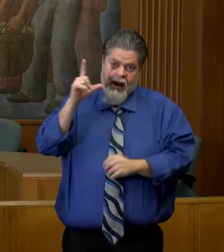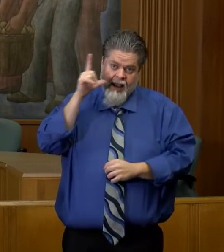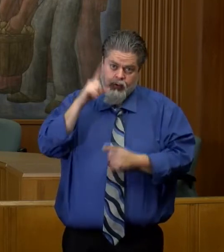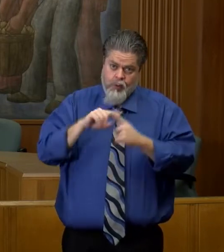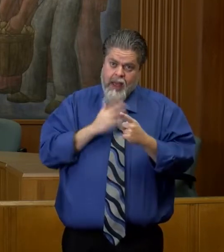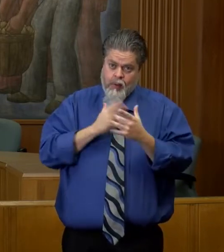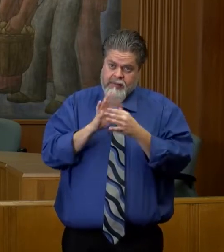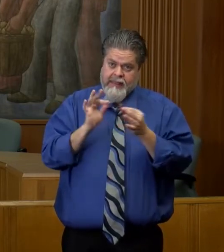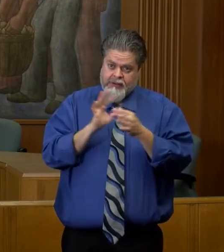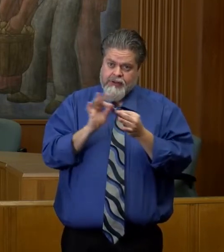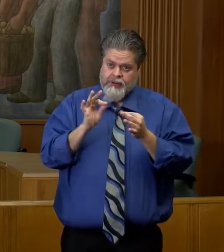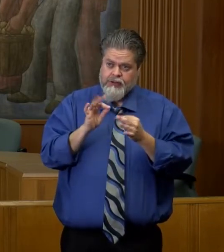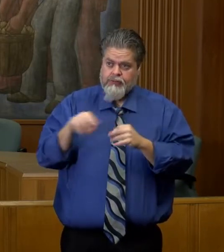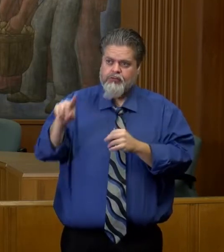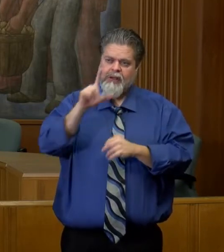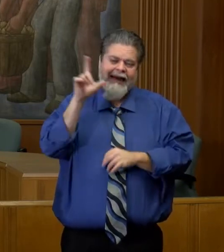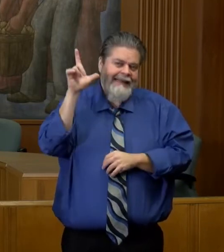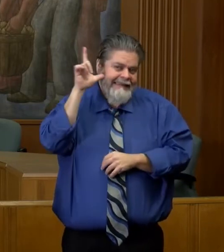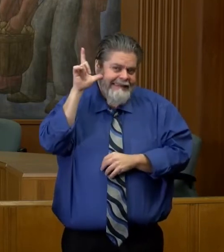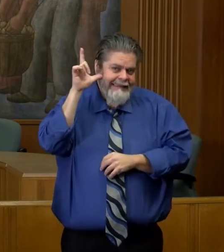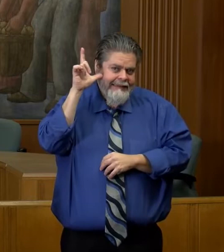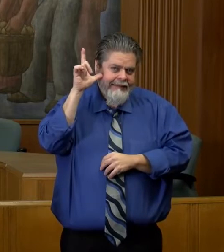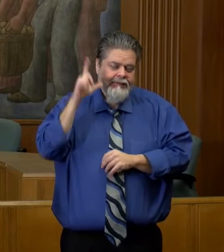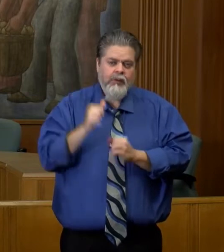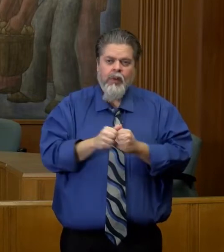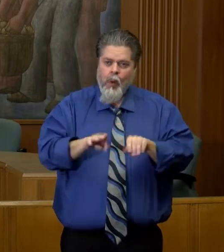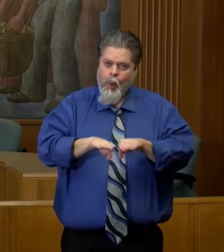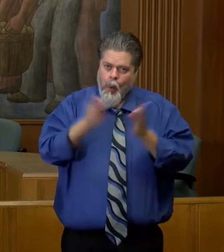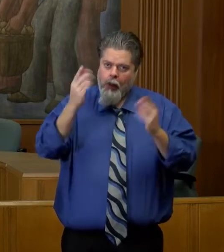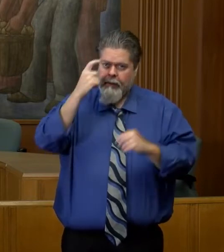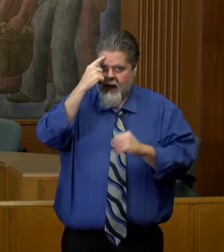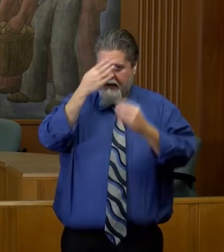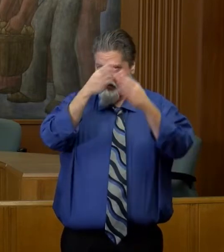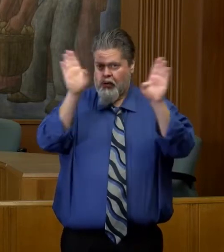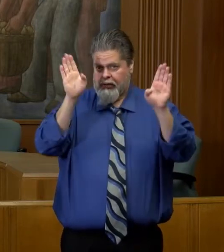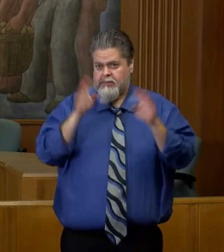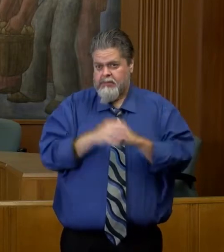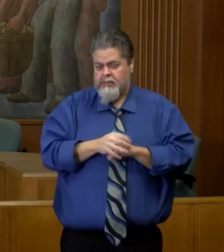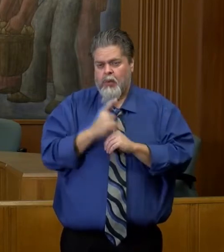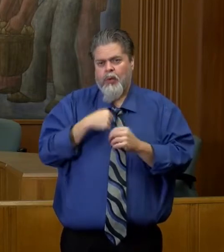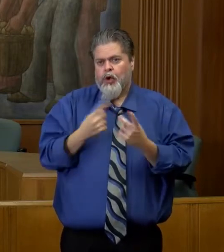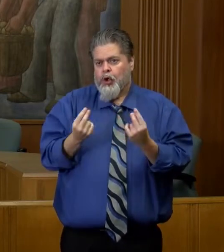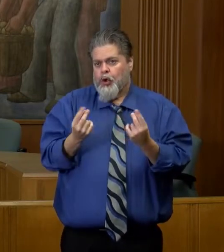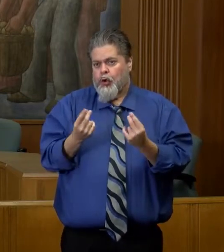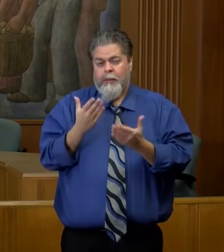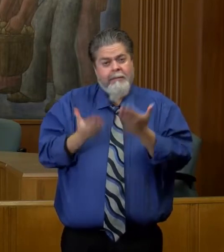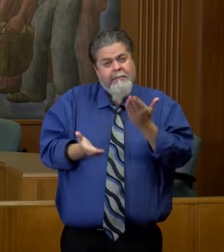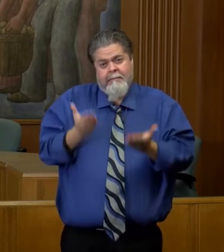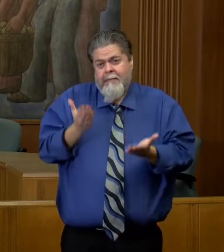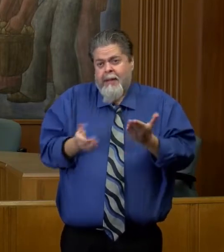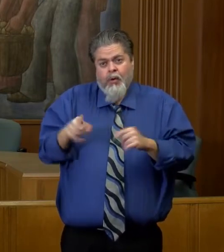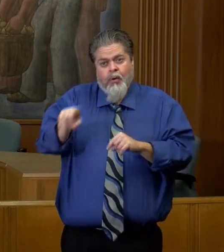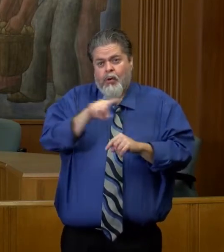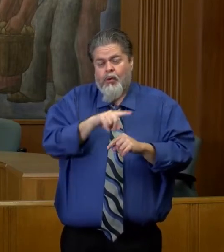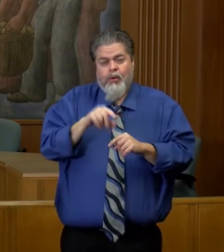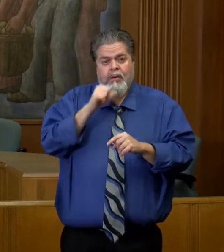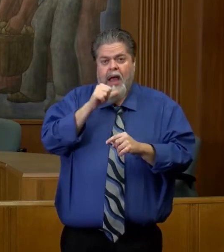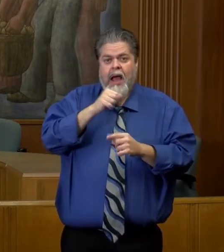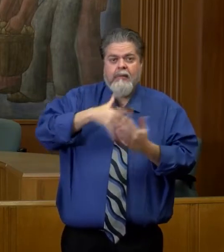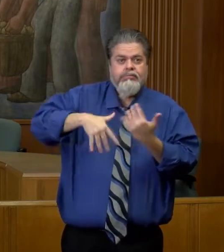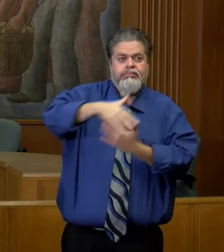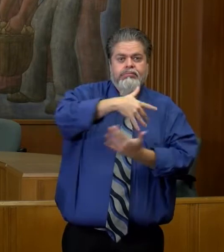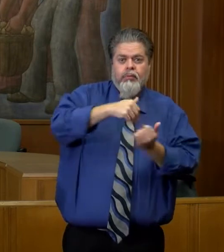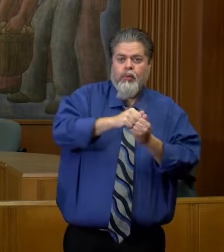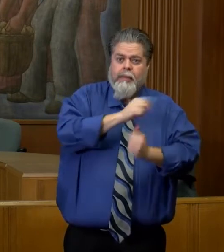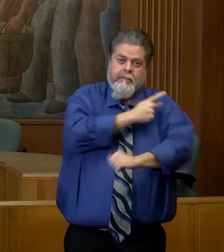and being willing to listen with an open mind as to what I can do, even though I may not necessarily be around a lot of patients